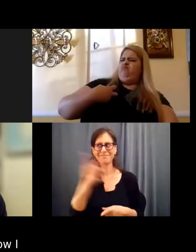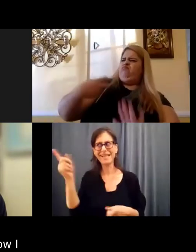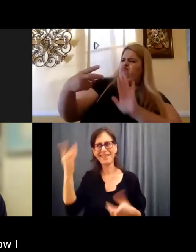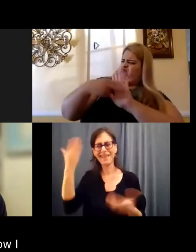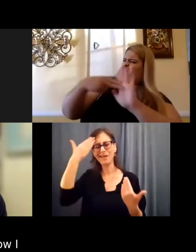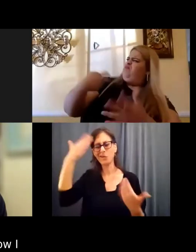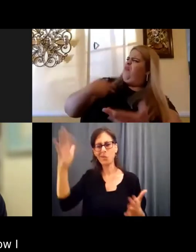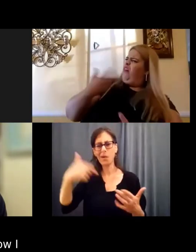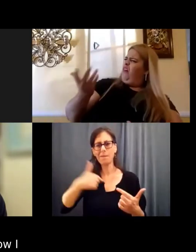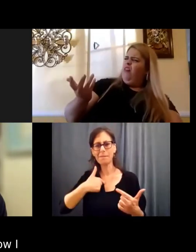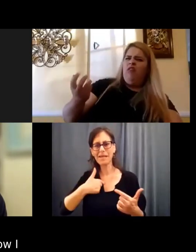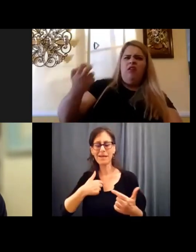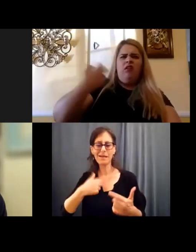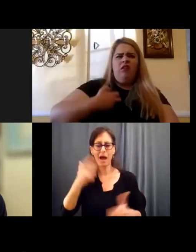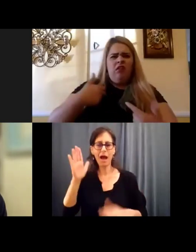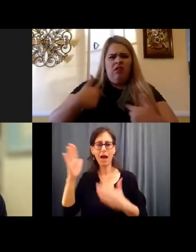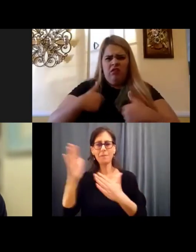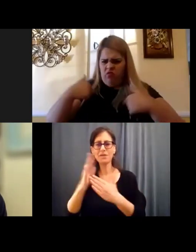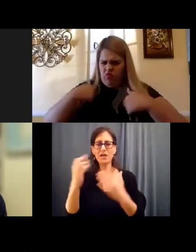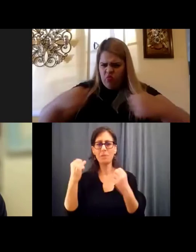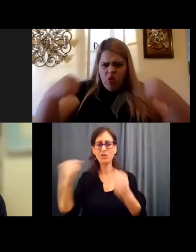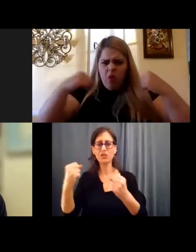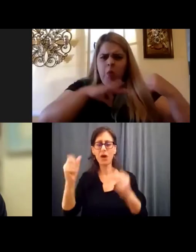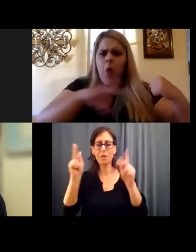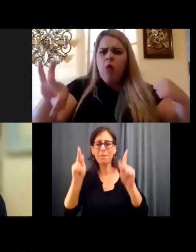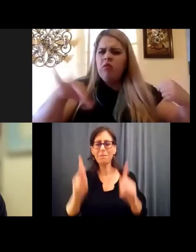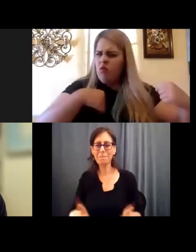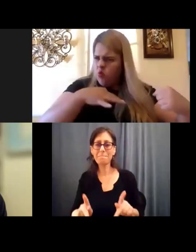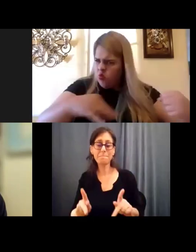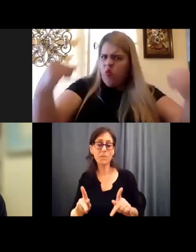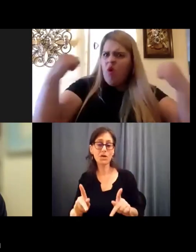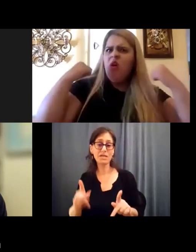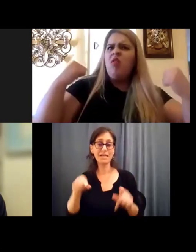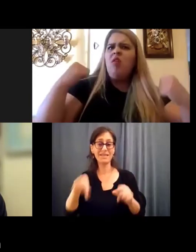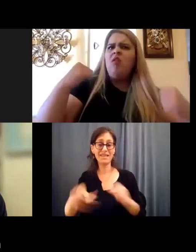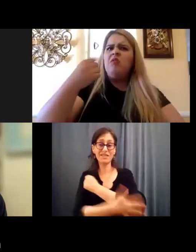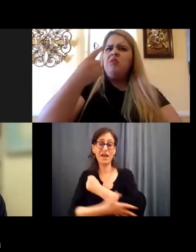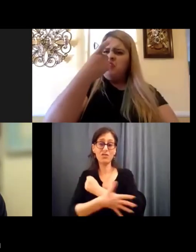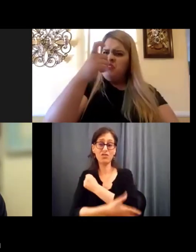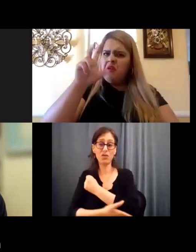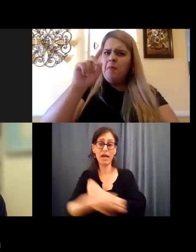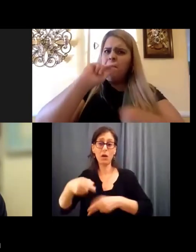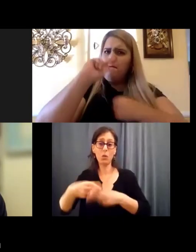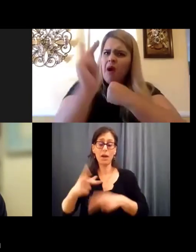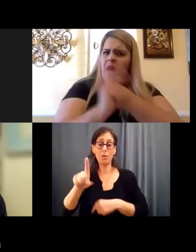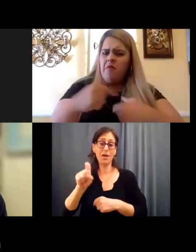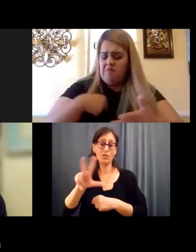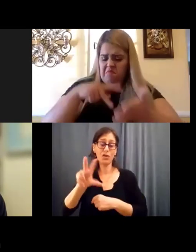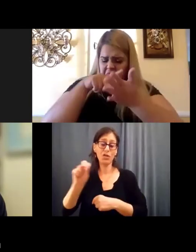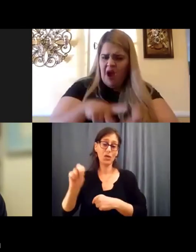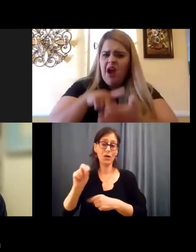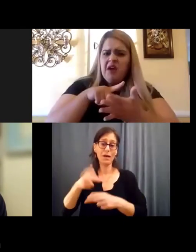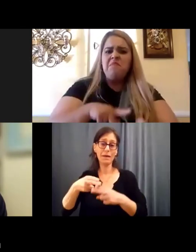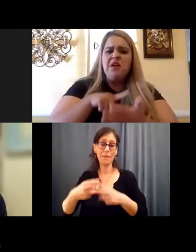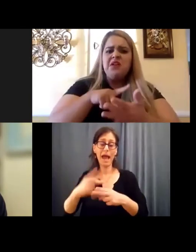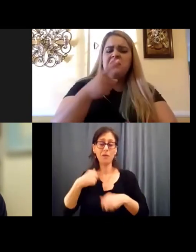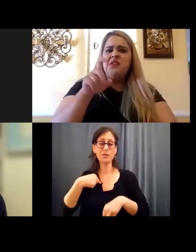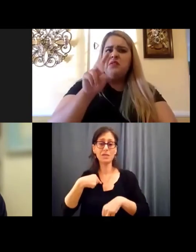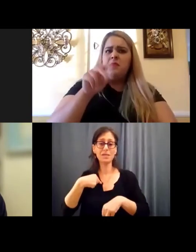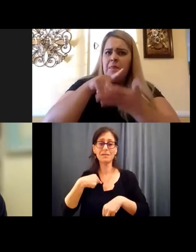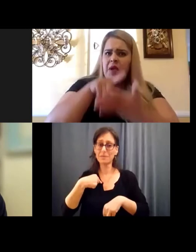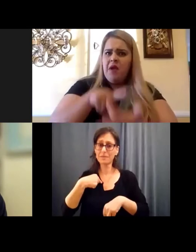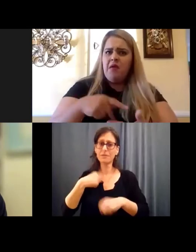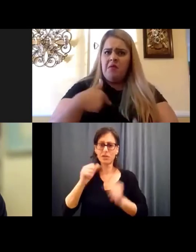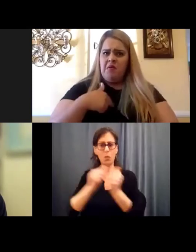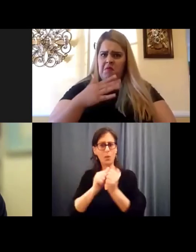me, I'm the strongest person in the country at 130 pounds. So with that, you know, with my organization, it was